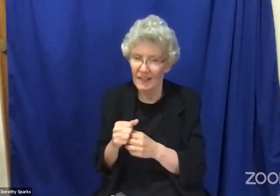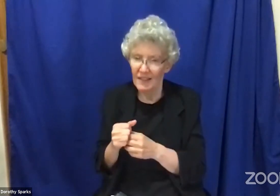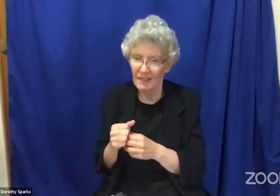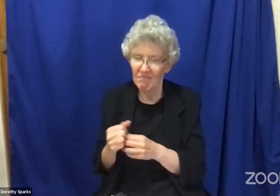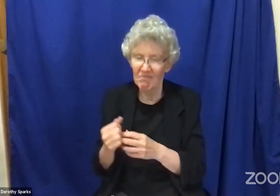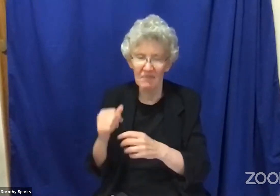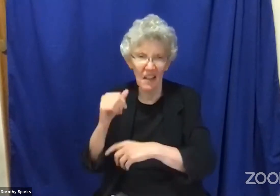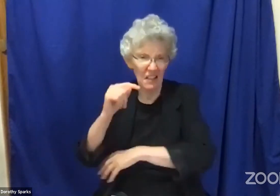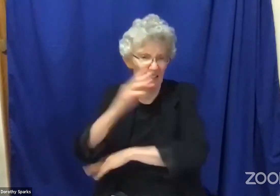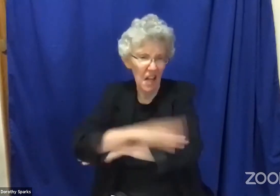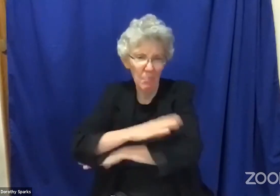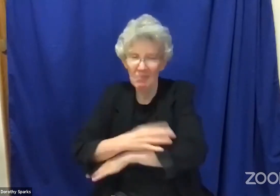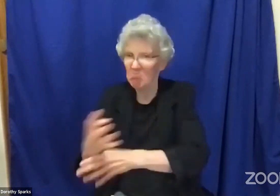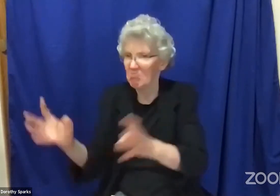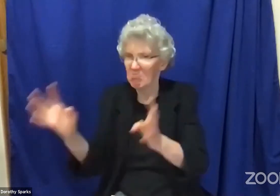is to actually listen